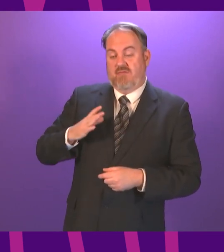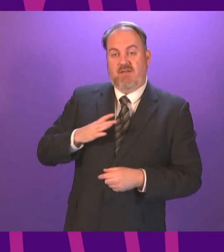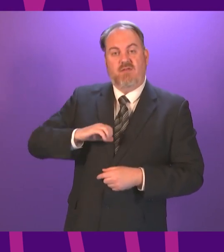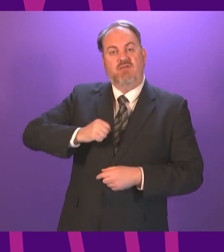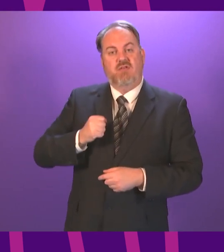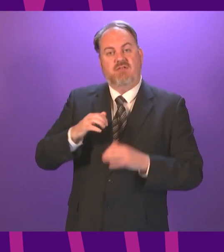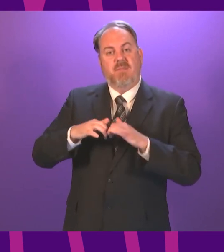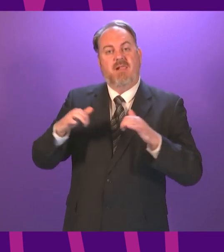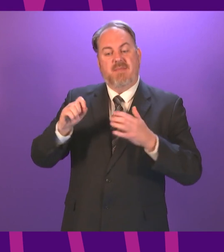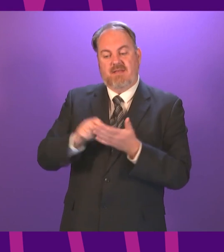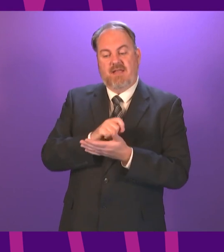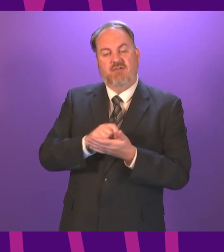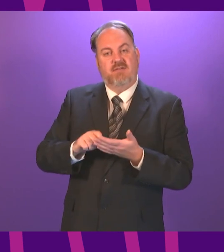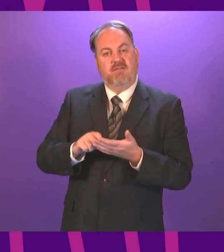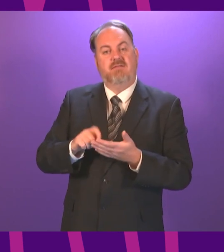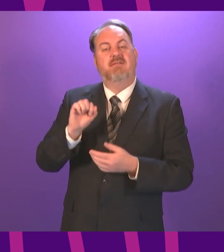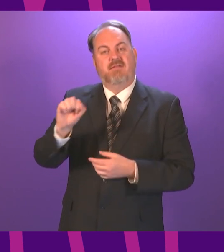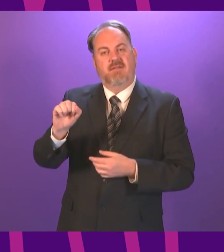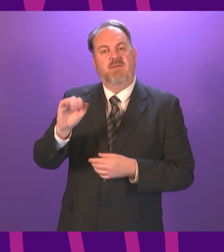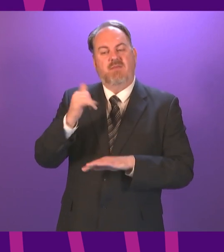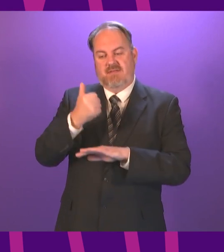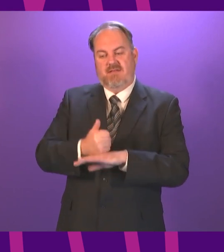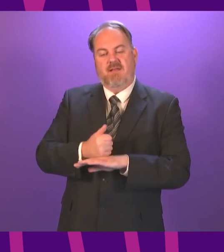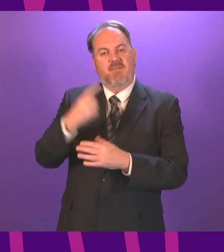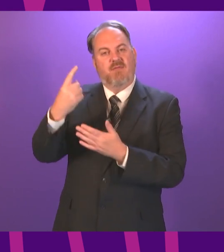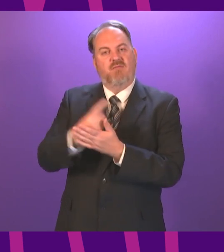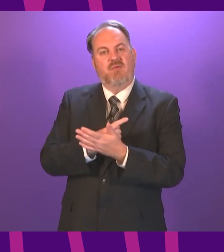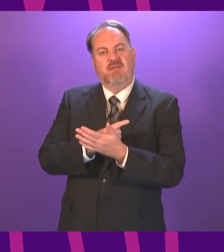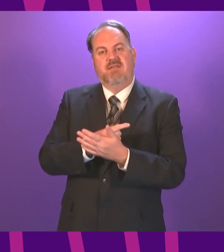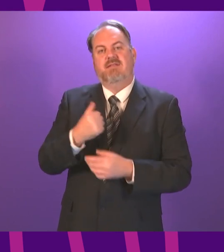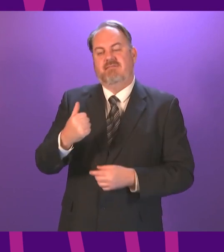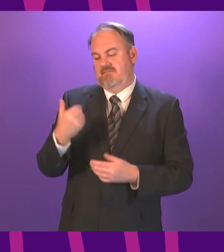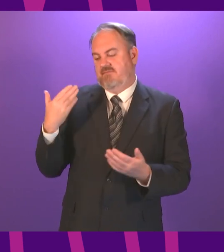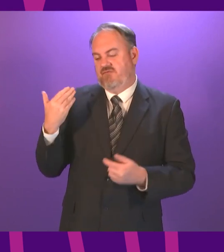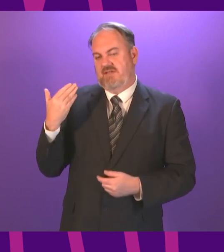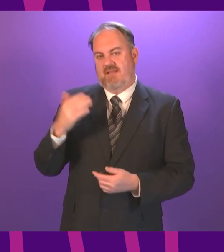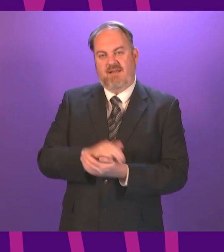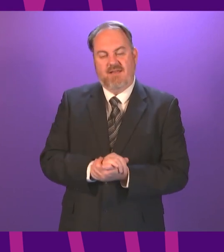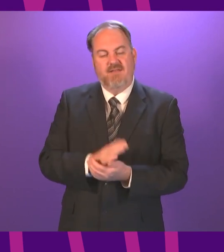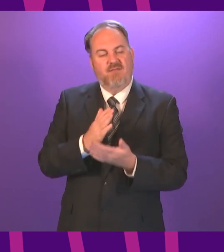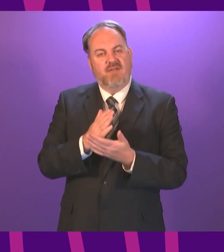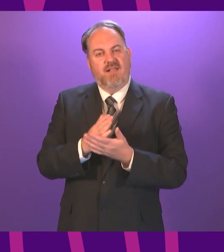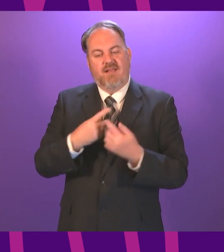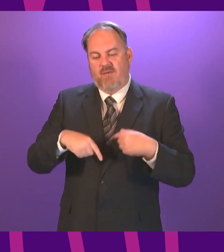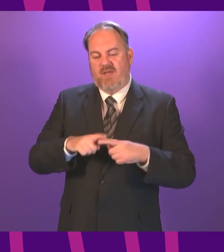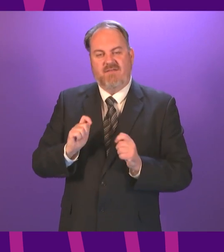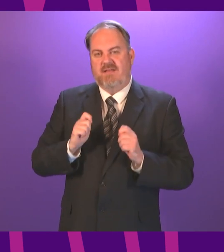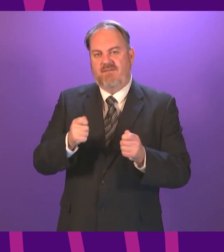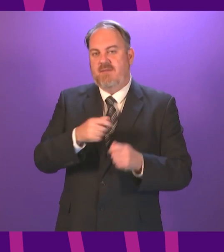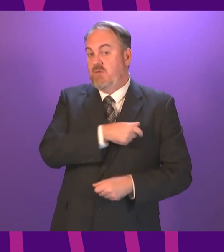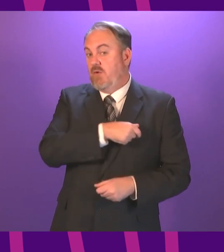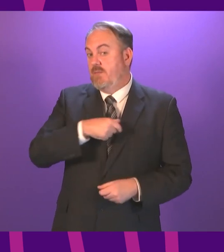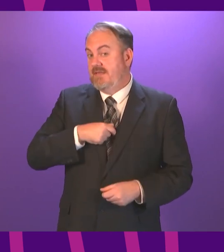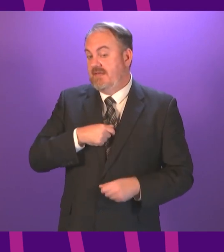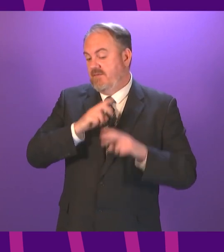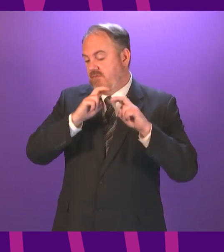The regulations came into force on 12th and 15th of March 2021. While these regulations have not been to committee for formal consideration